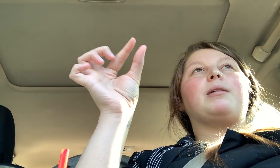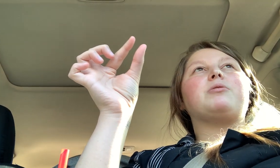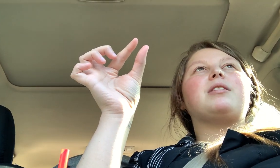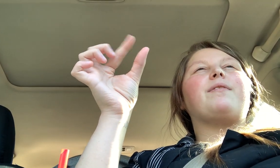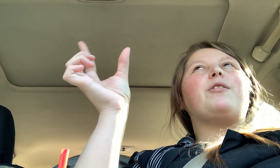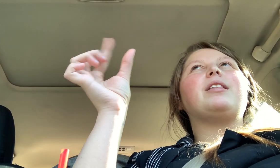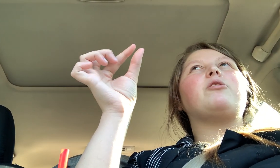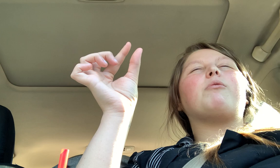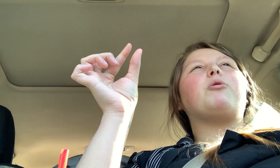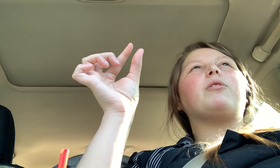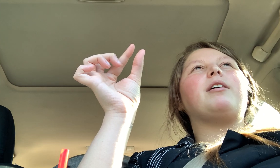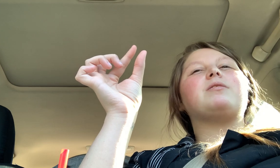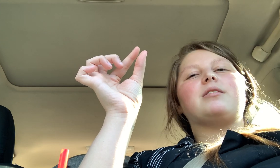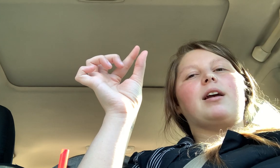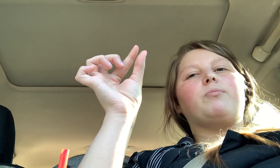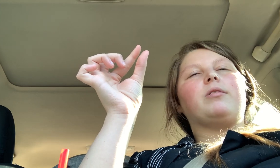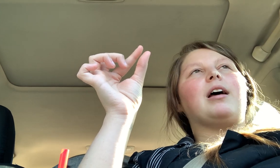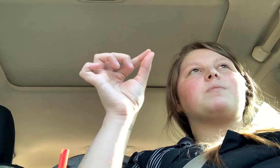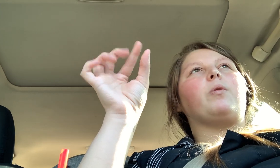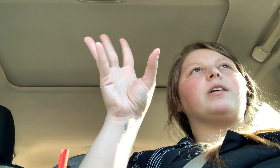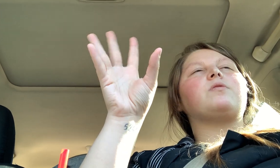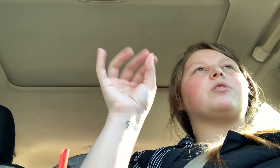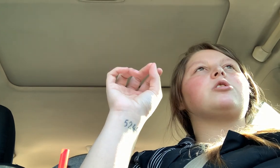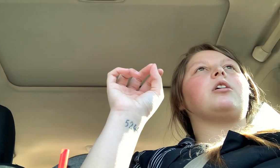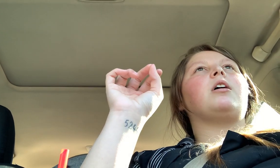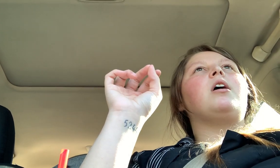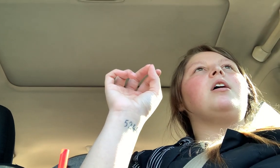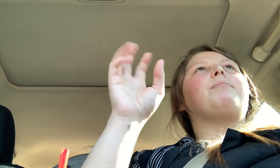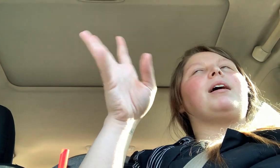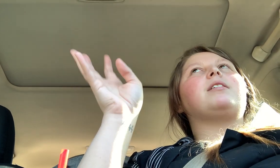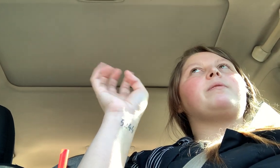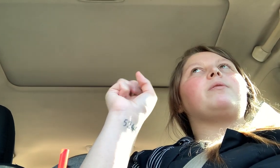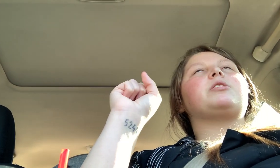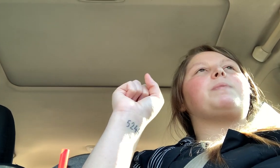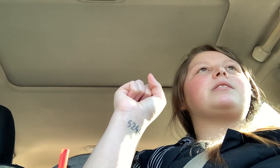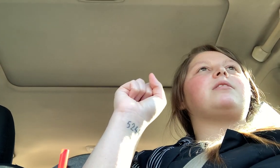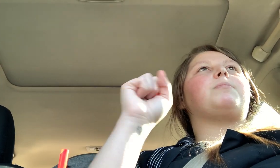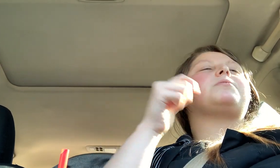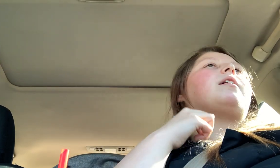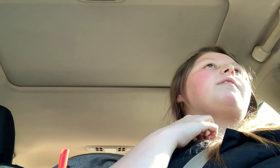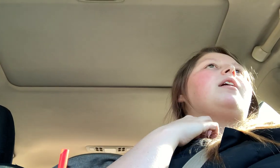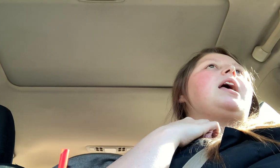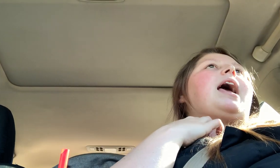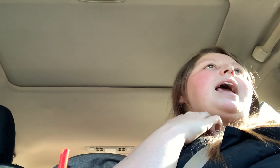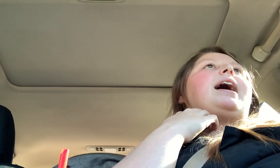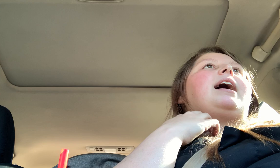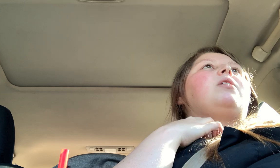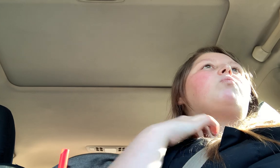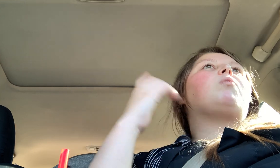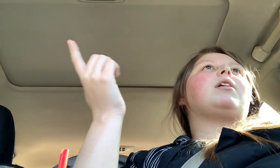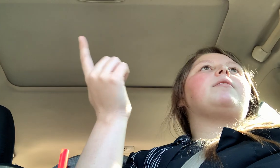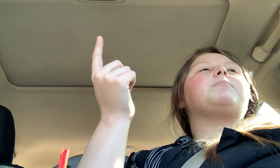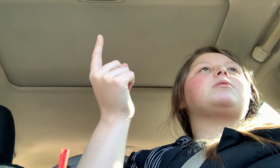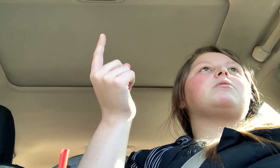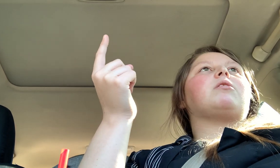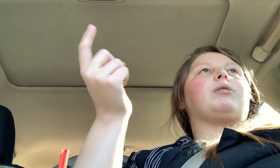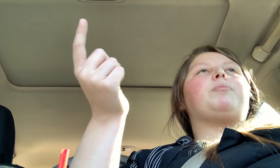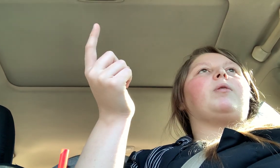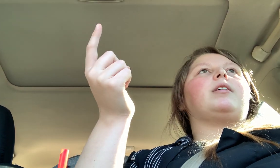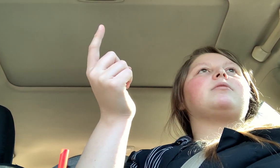double stuff. If you get the normal Oreos, it's like less points for sure. My husband always just buys the double stuff and one of them's three points,